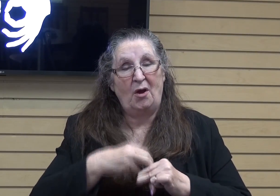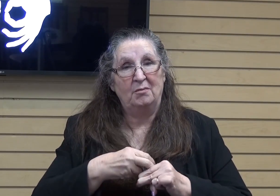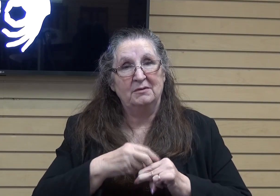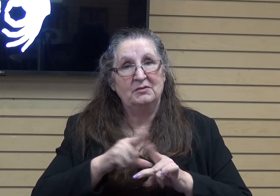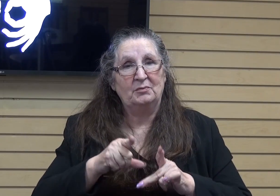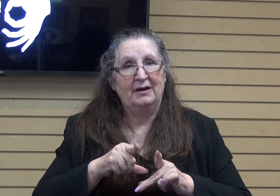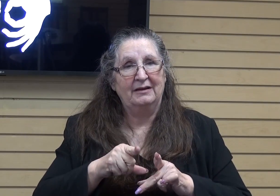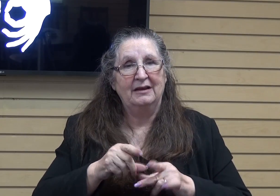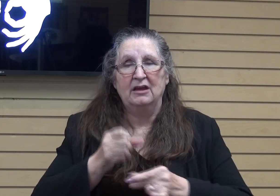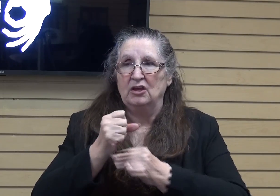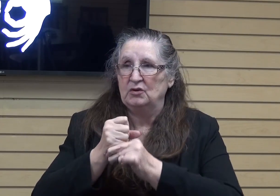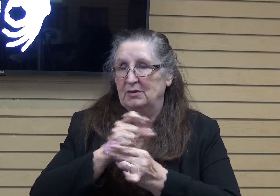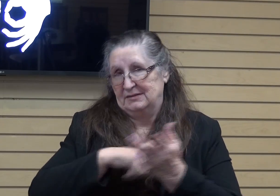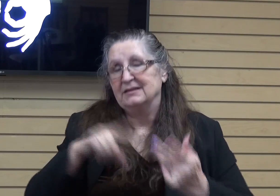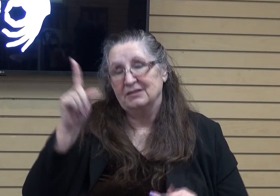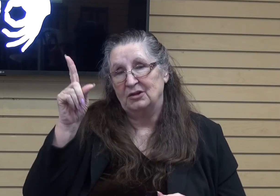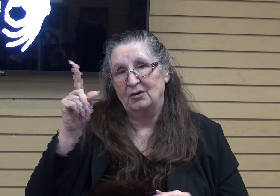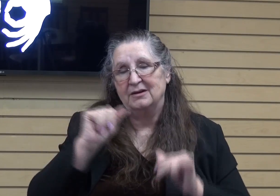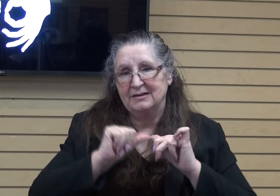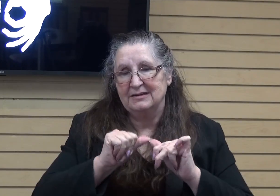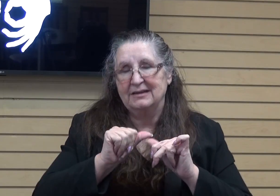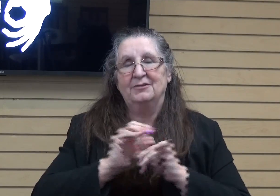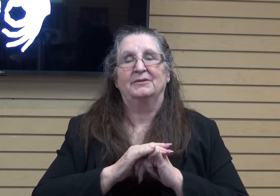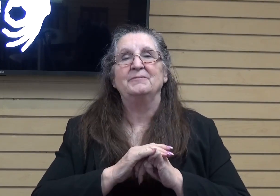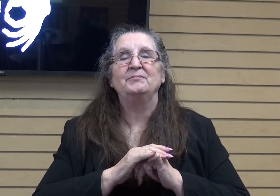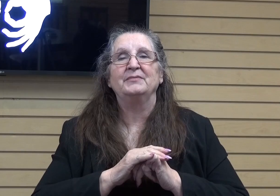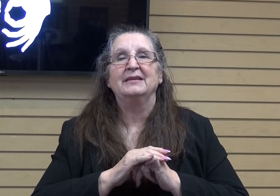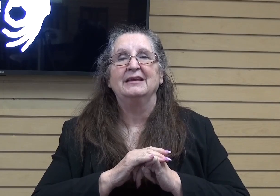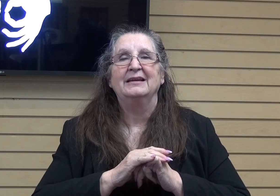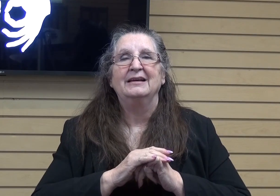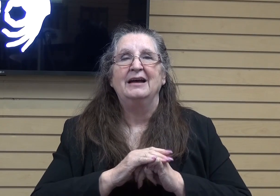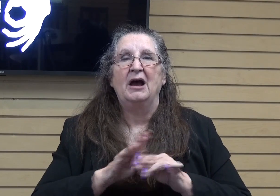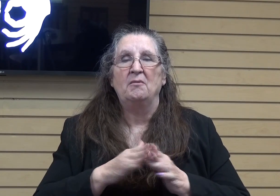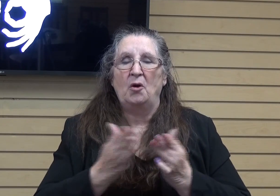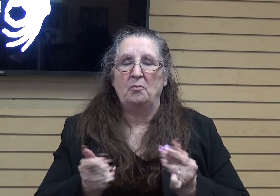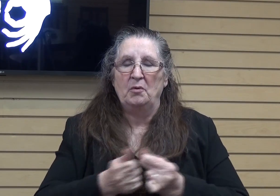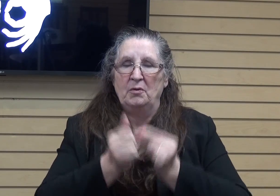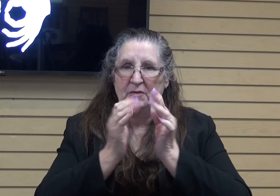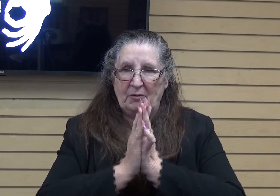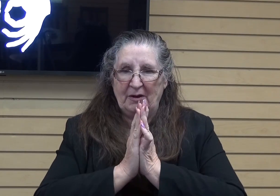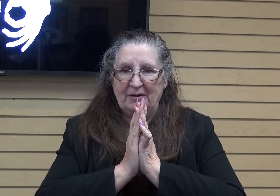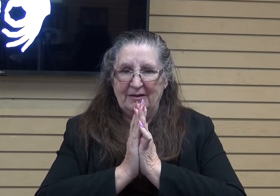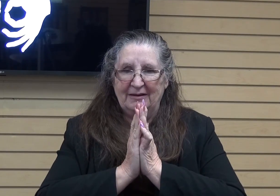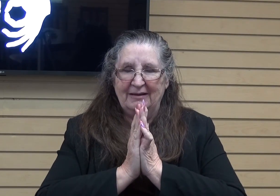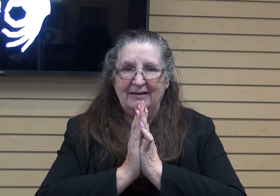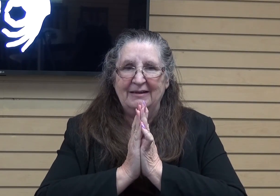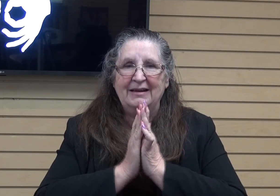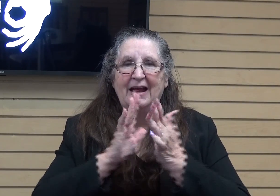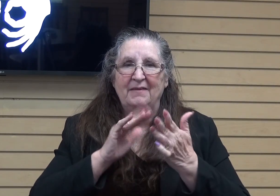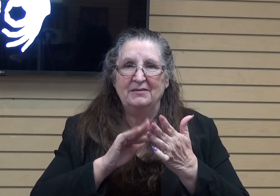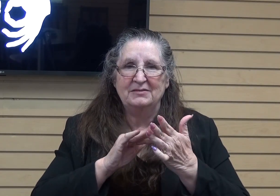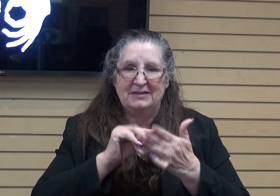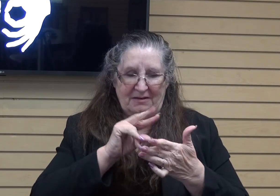still is trusting in the Lord. So, I'm just going to go ahead and open us in prayer, and then we'll get reading our verses.